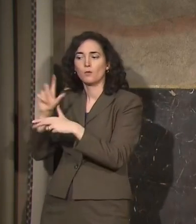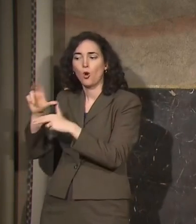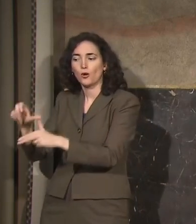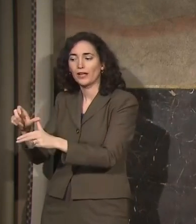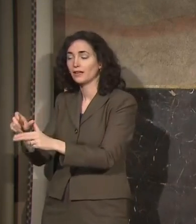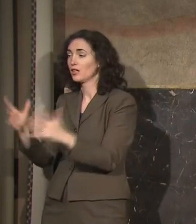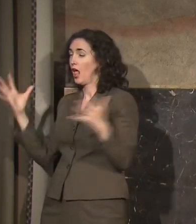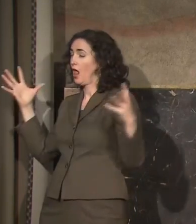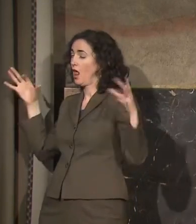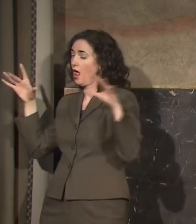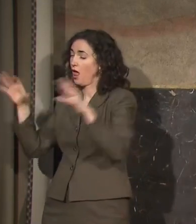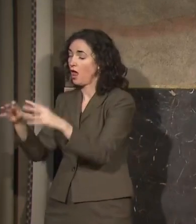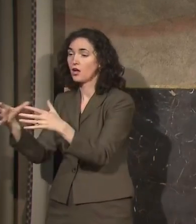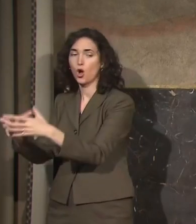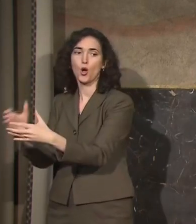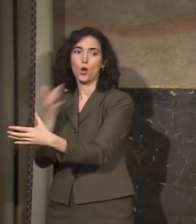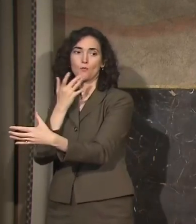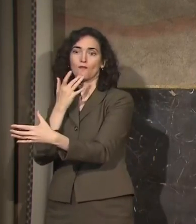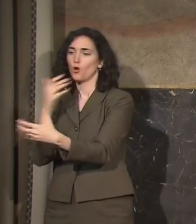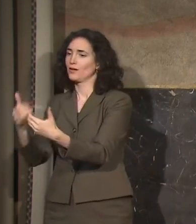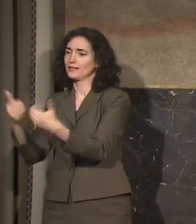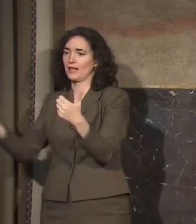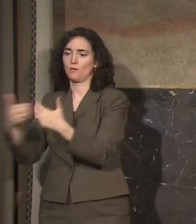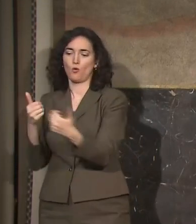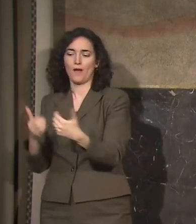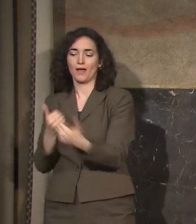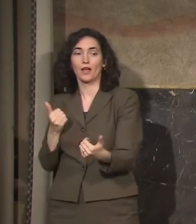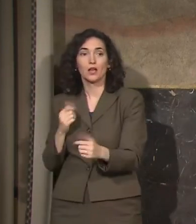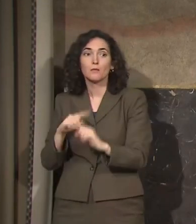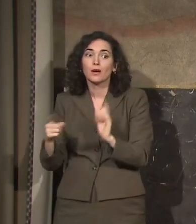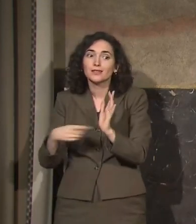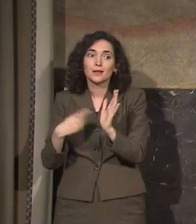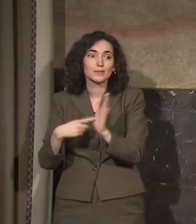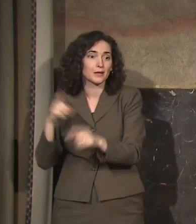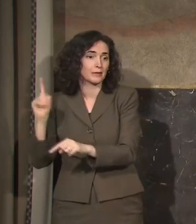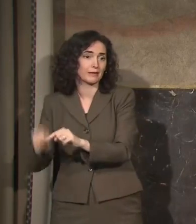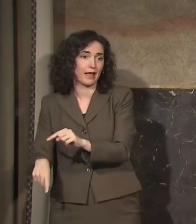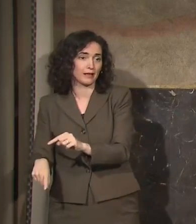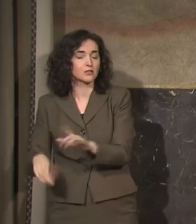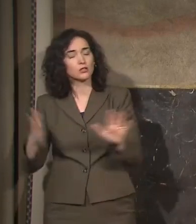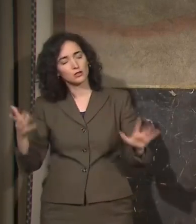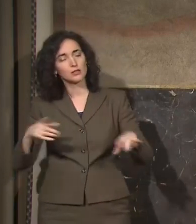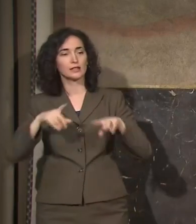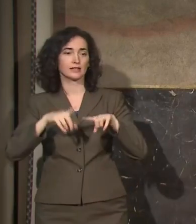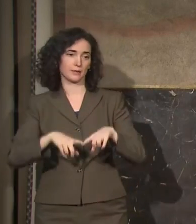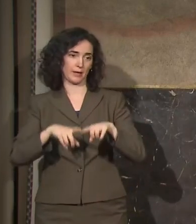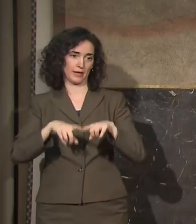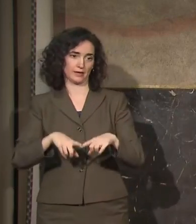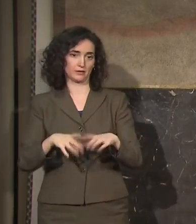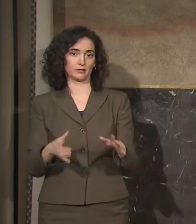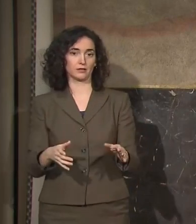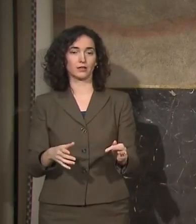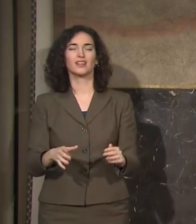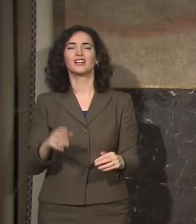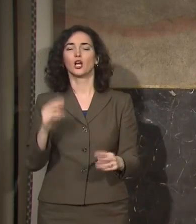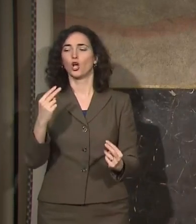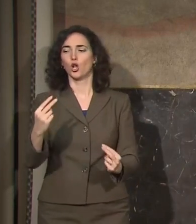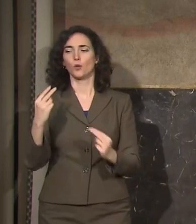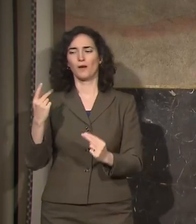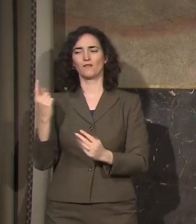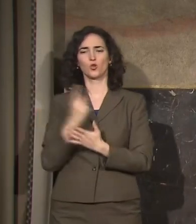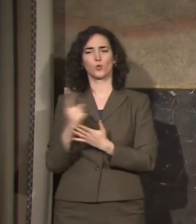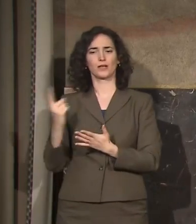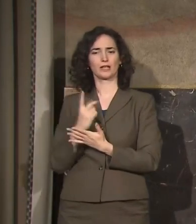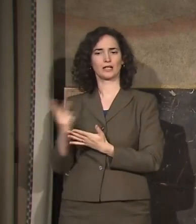always going to be possible, so it will depend. If you go back just a few weeks when we